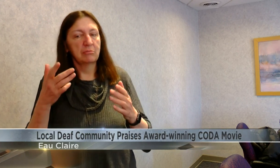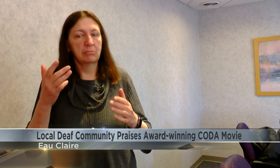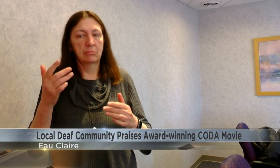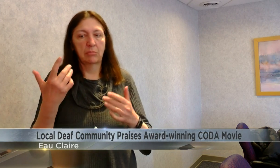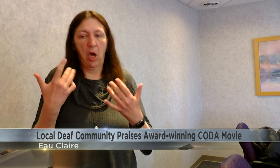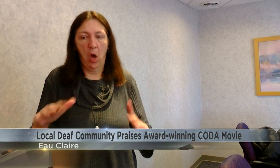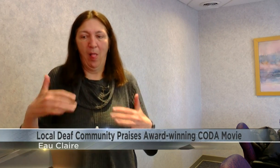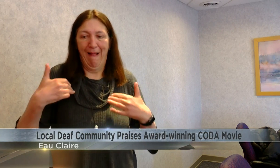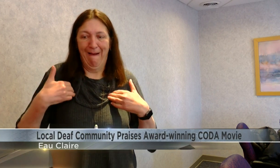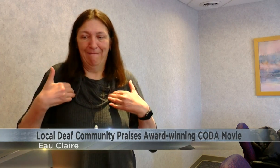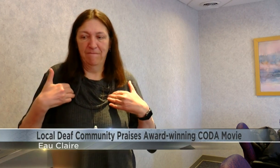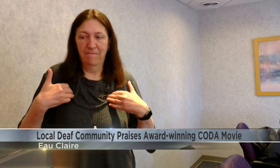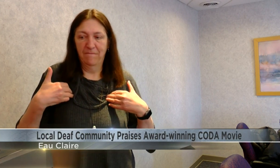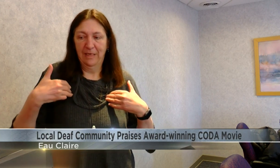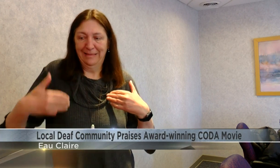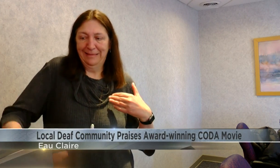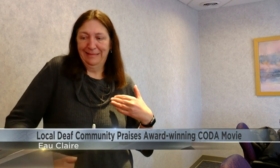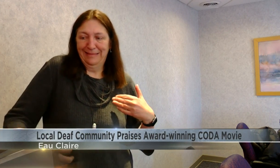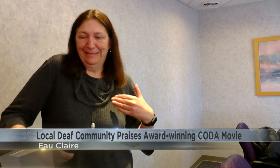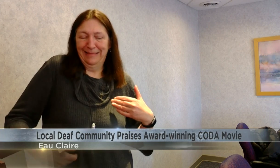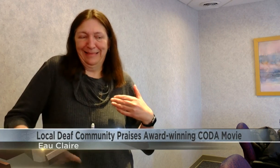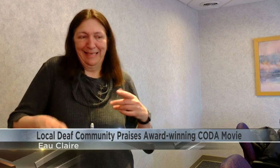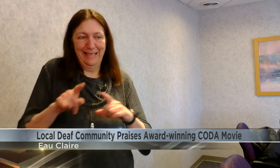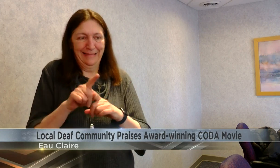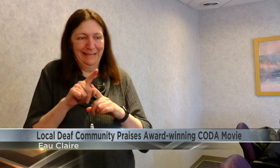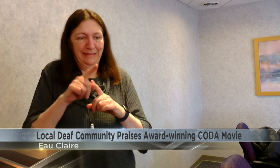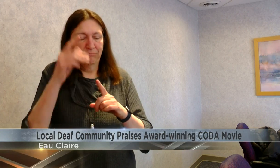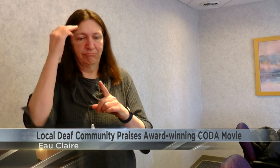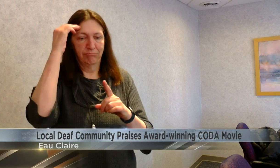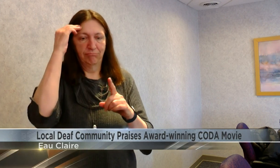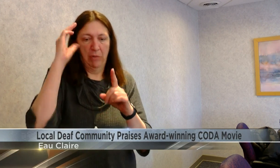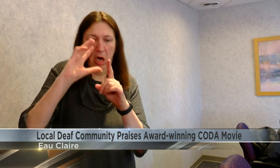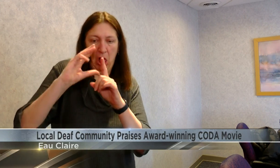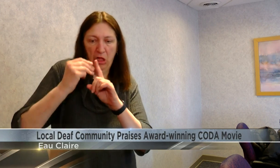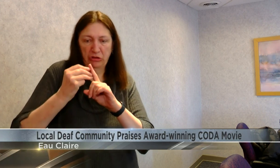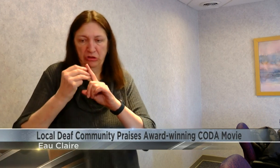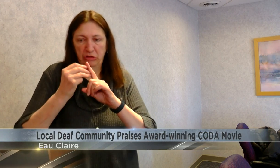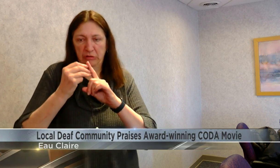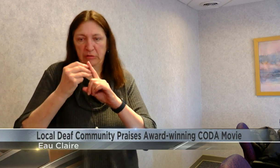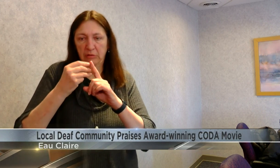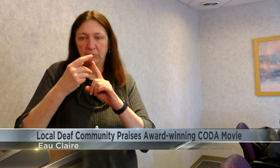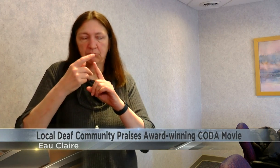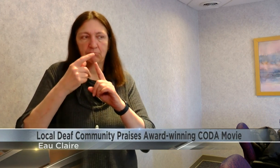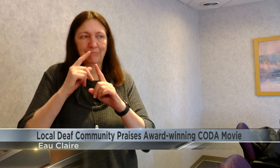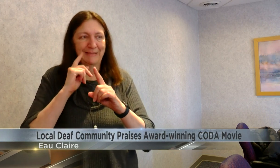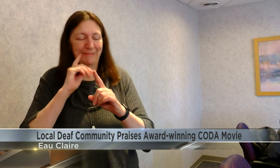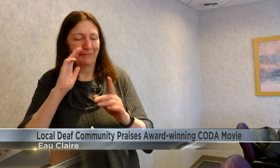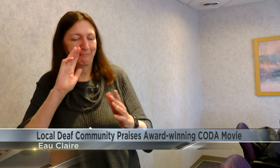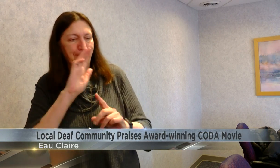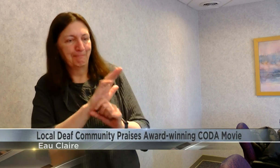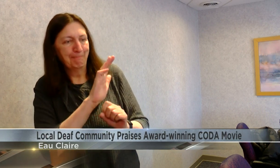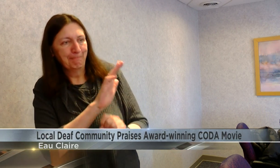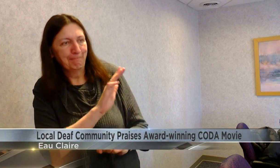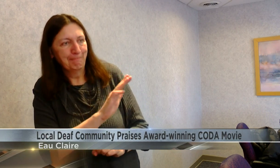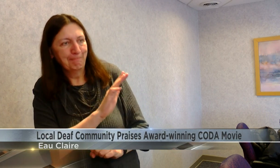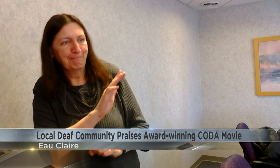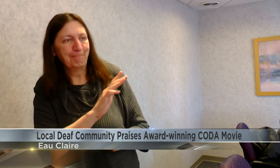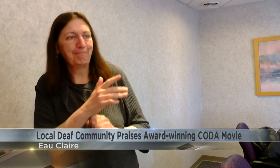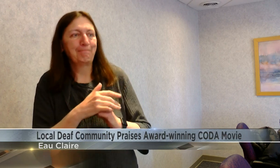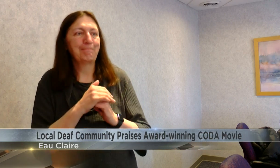in their movies. Making sure that they're including deaf culture within what's going on in the movie. Having people who are signing.